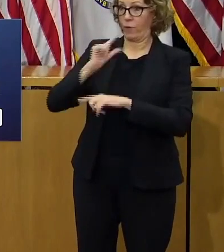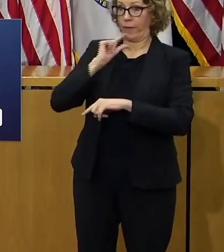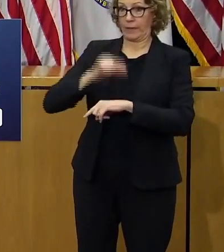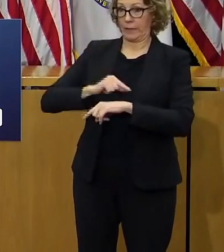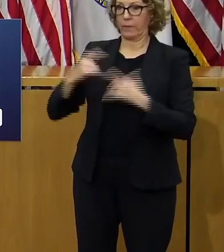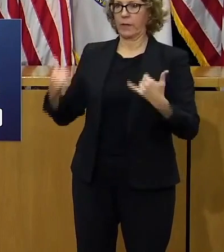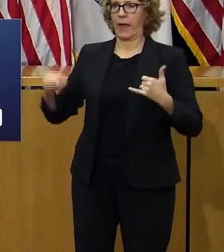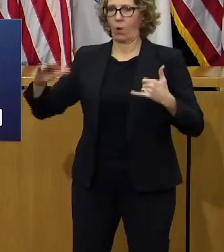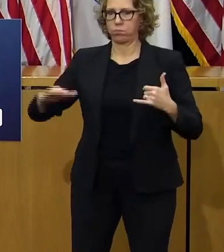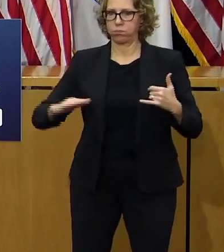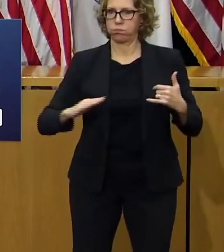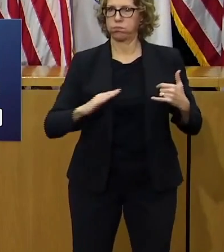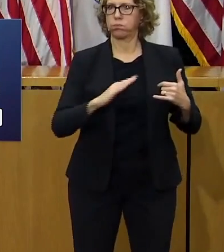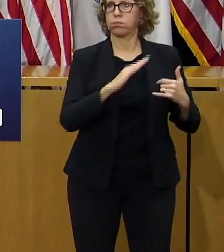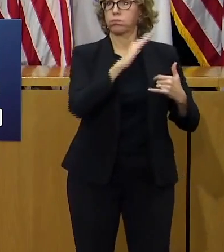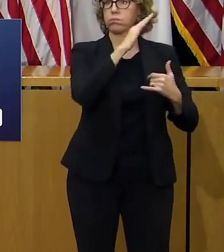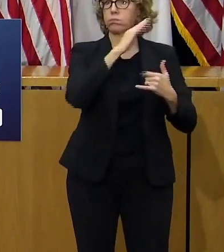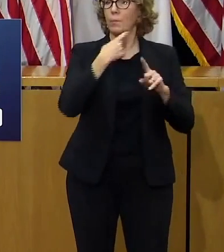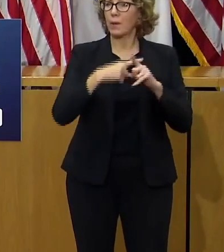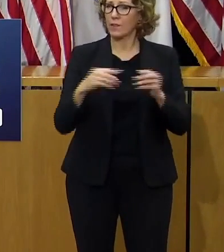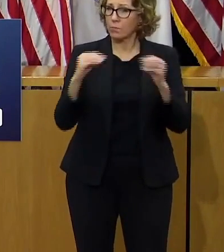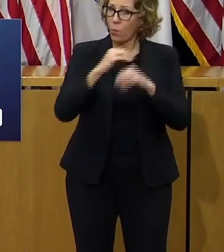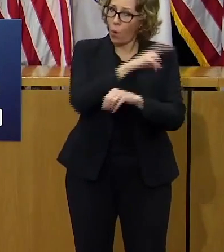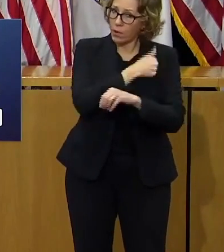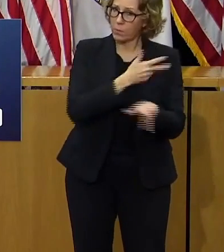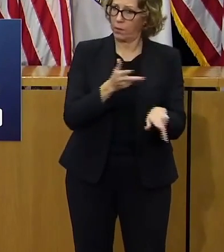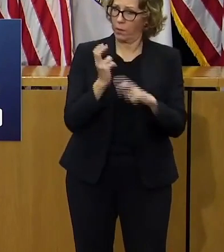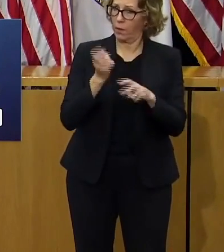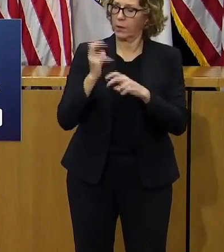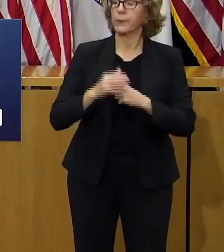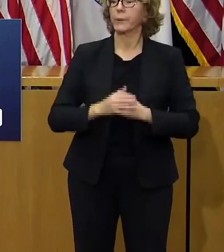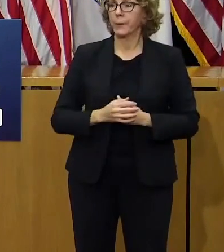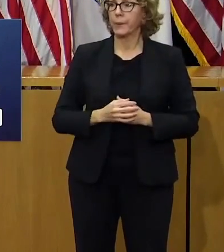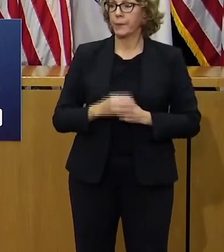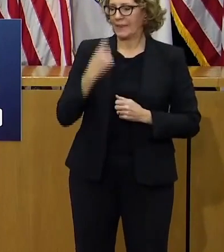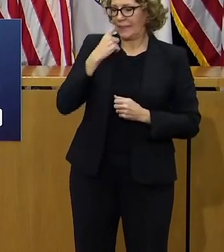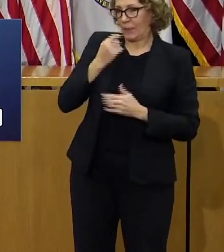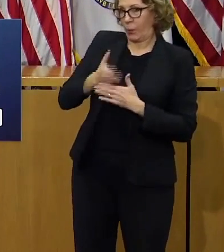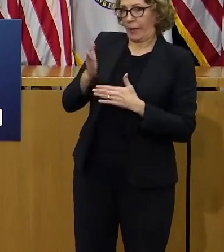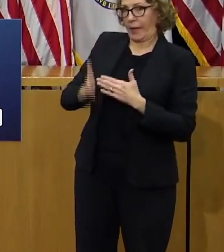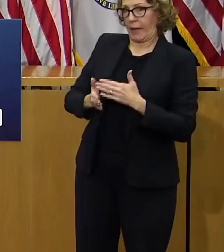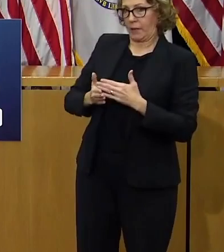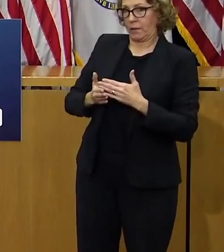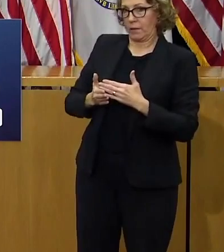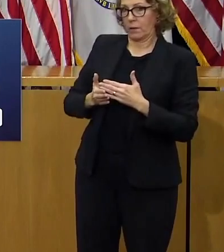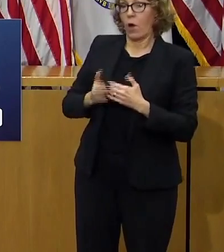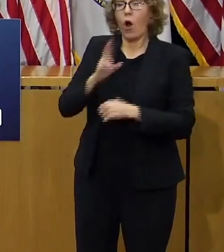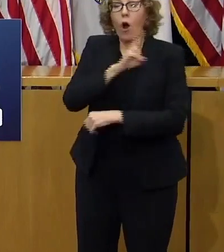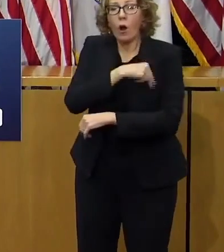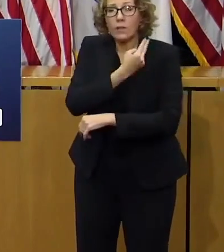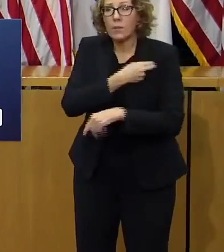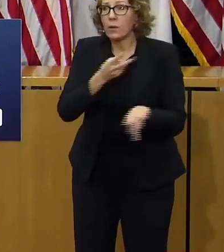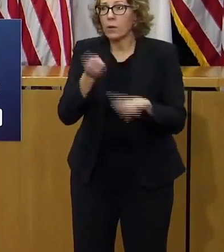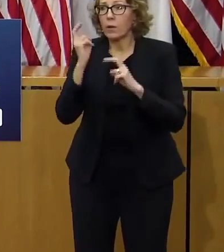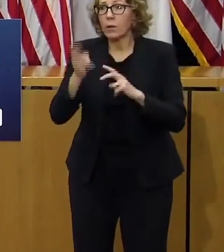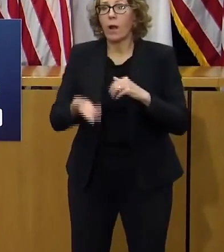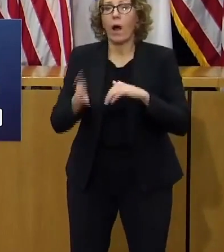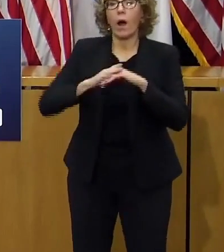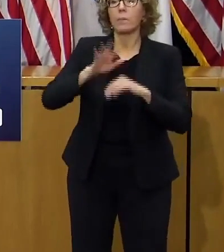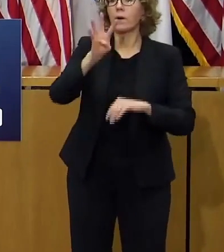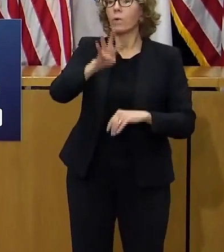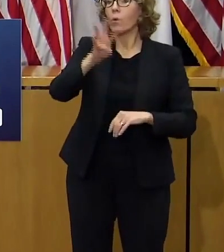in hospital admissions as of the weekend confirmed hospitalizations have increased 44 from